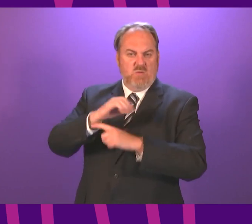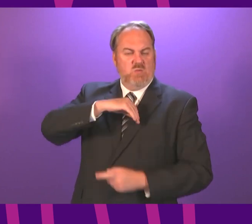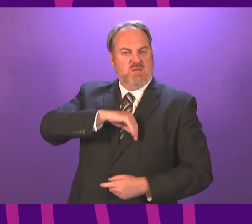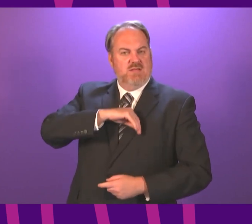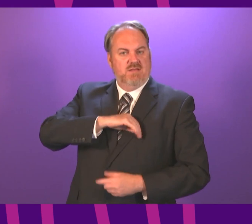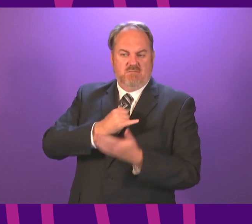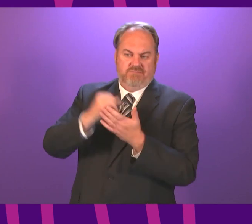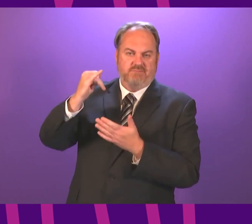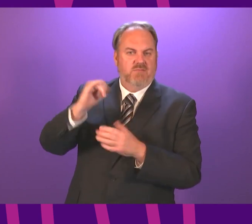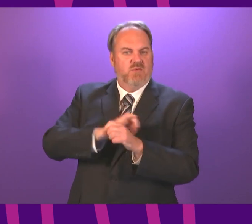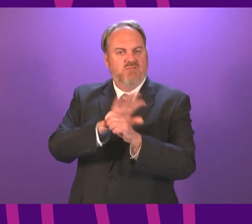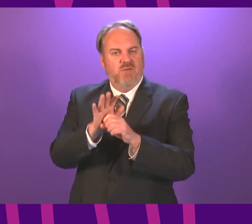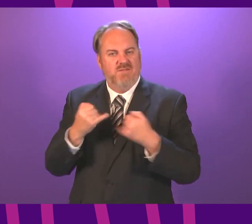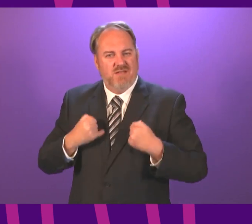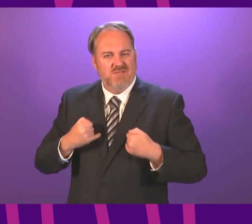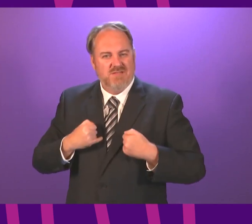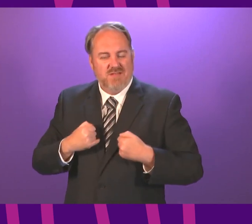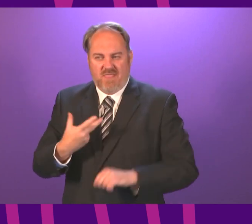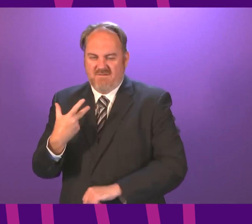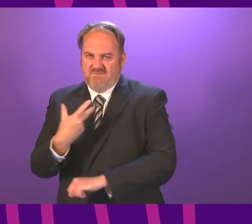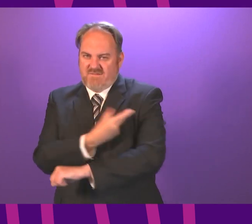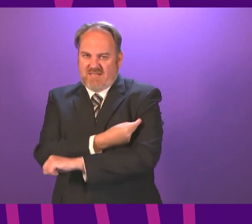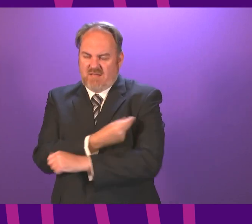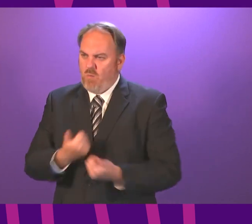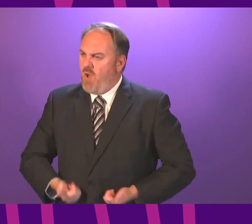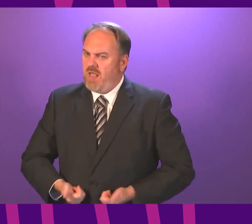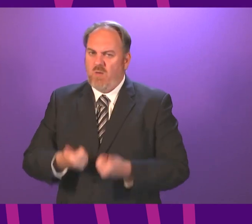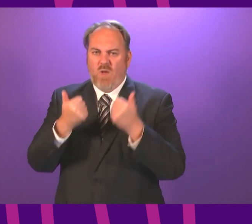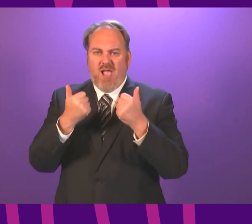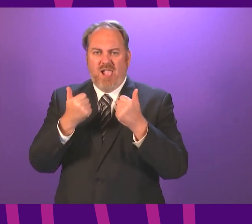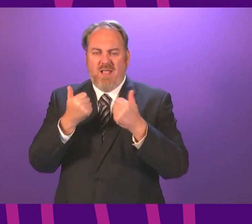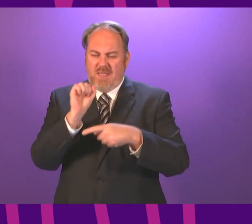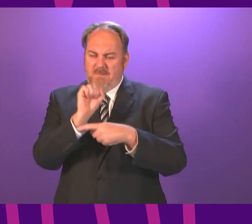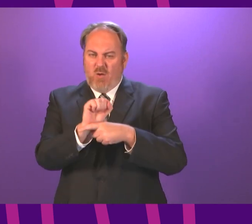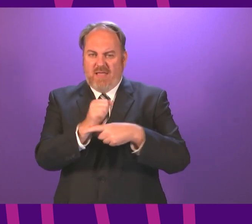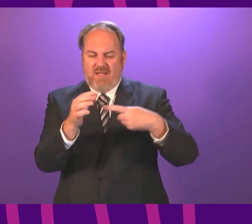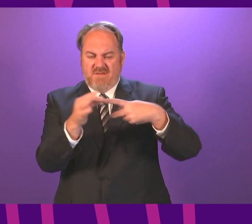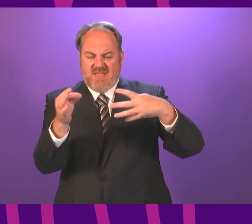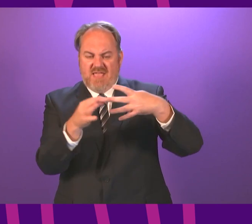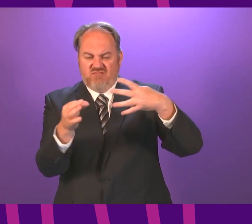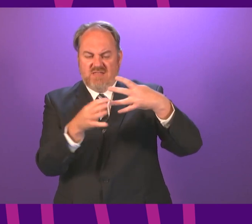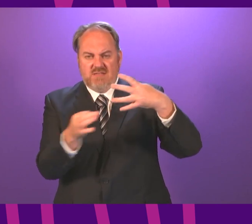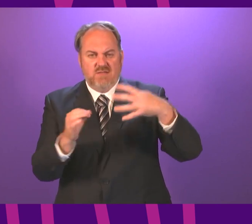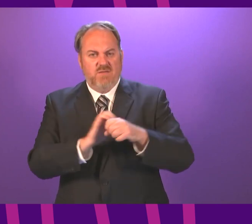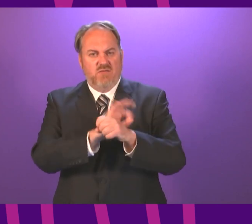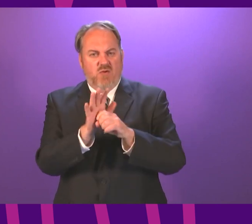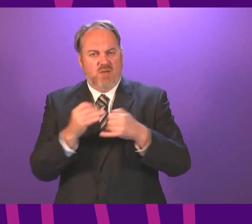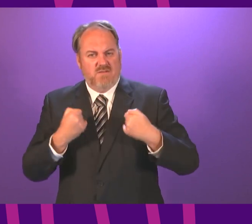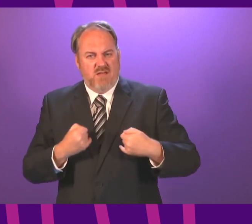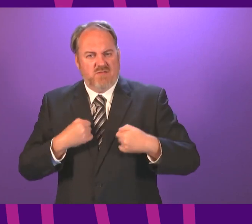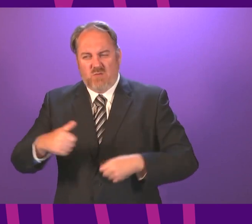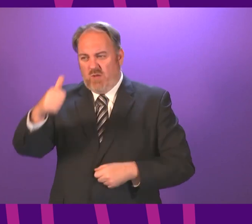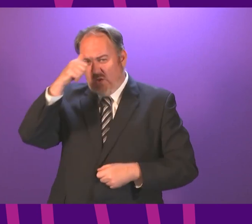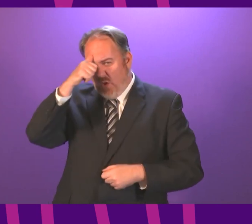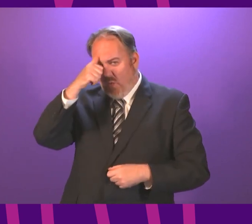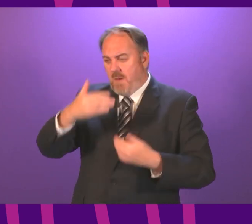us that the vaccines are highly effective against all the known variants. In the weeks and months ahead, the rate